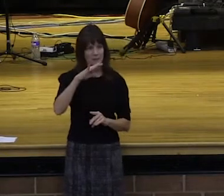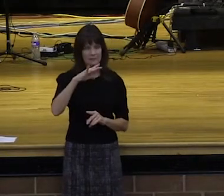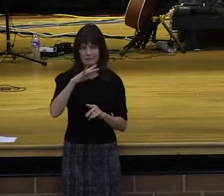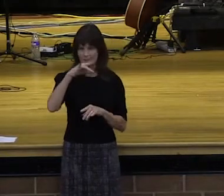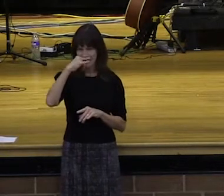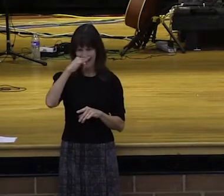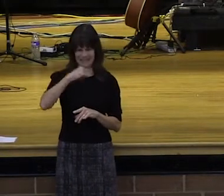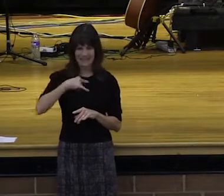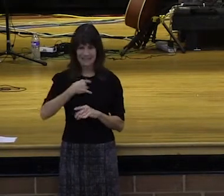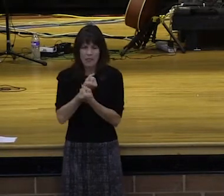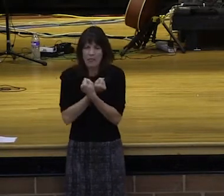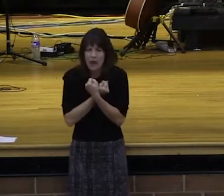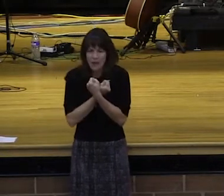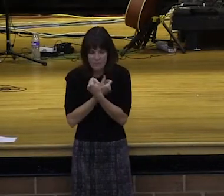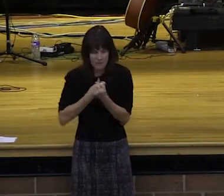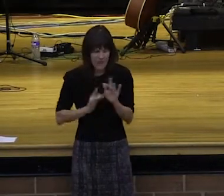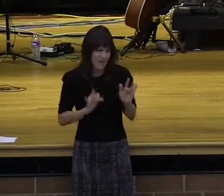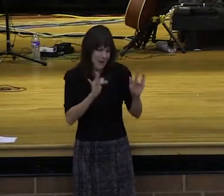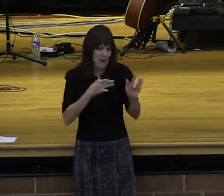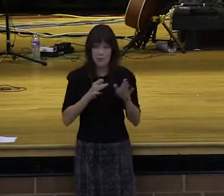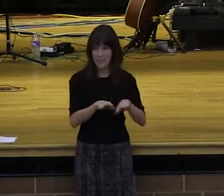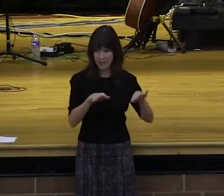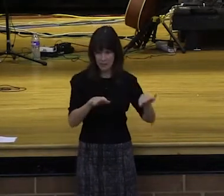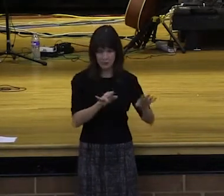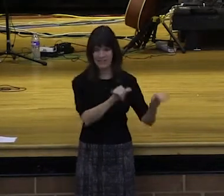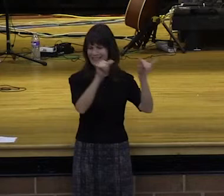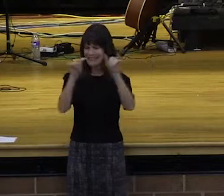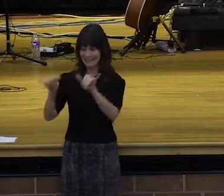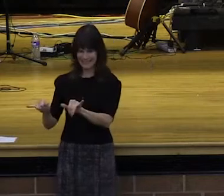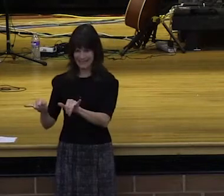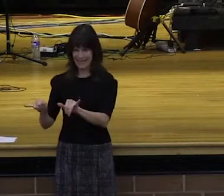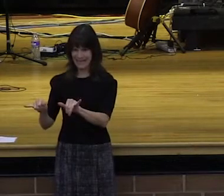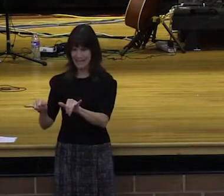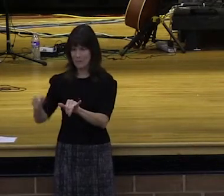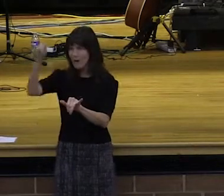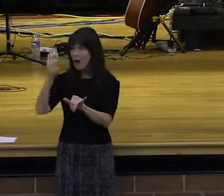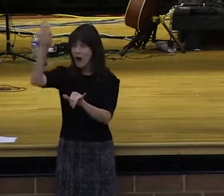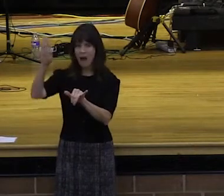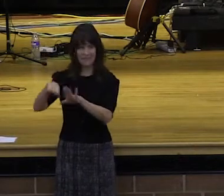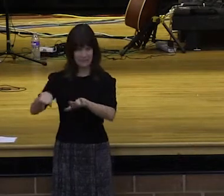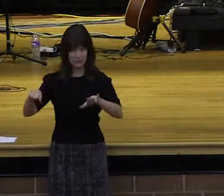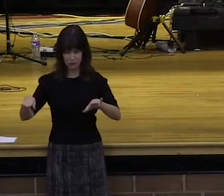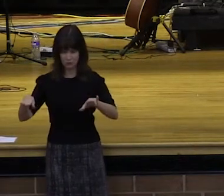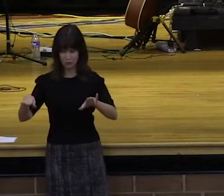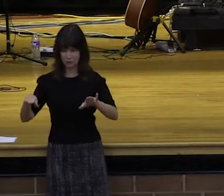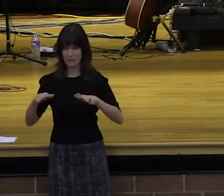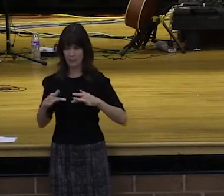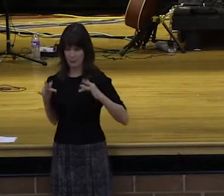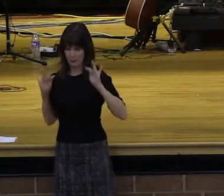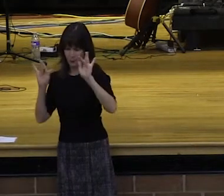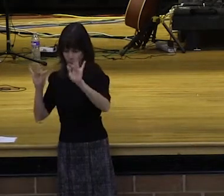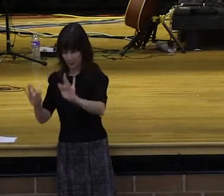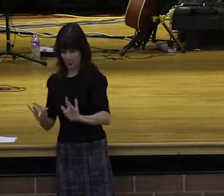for them. Every parent say amen. So the Lord has compassion on those who fear Him.